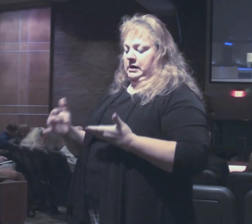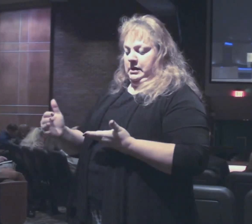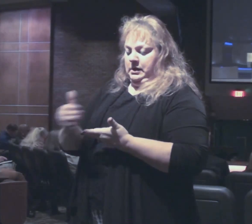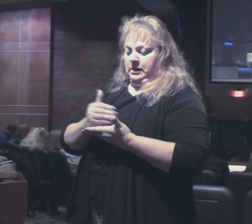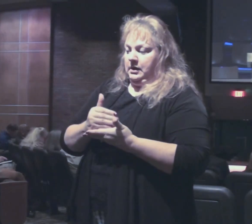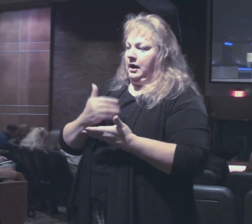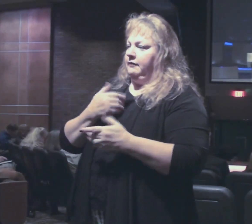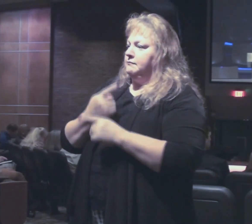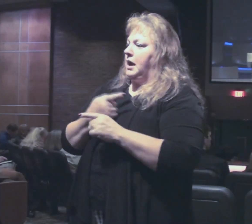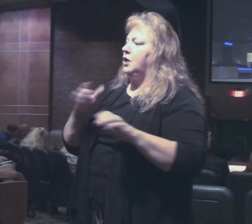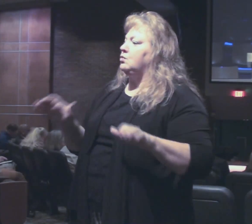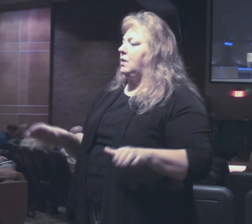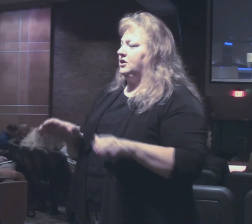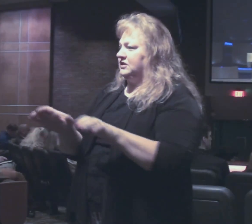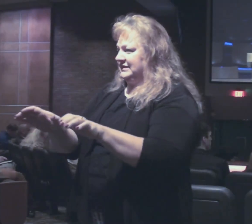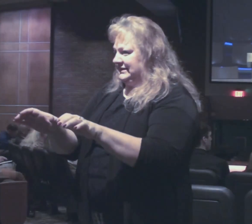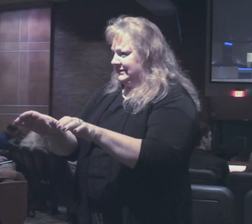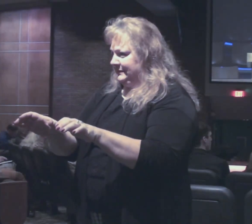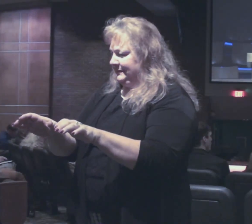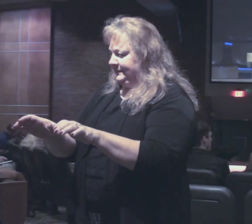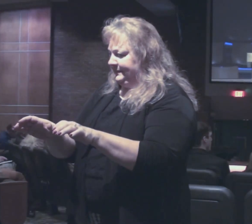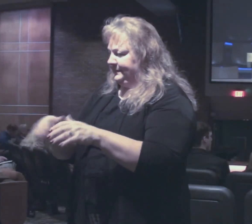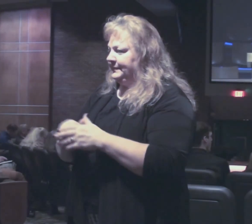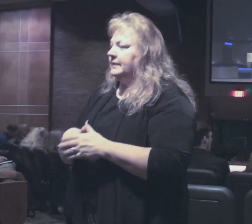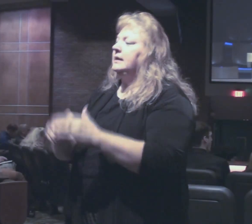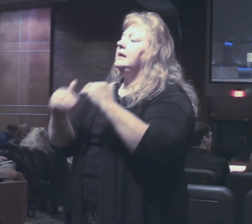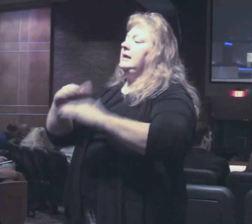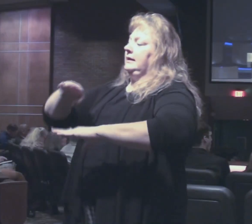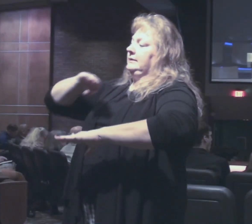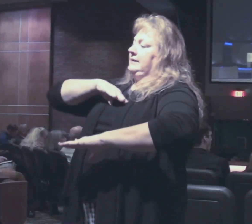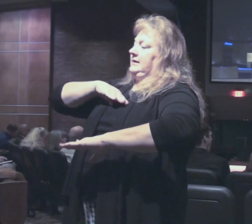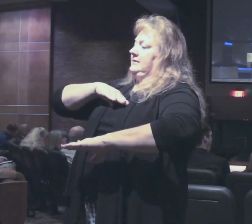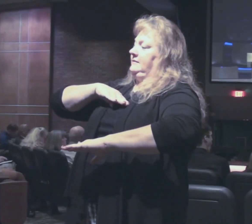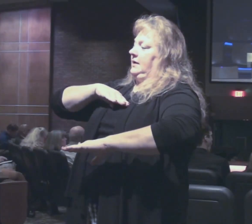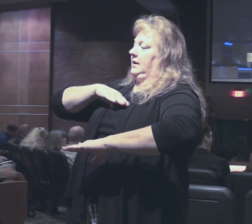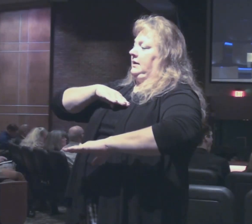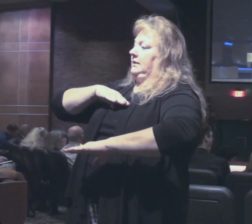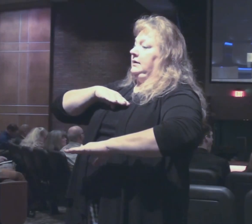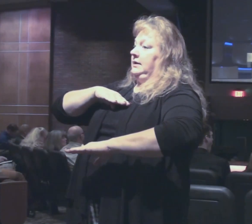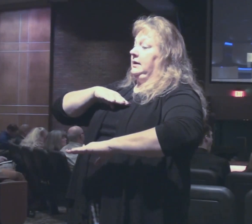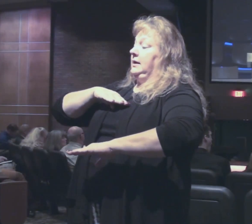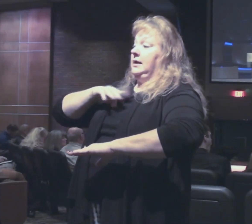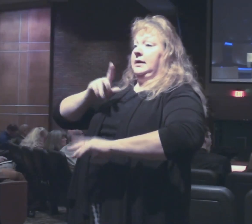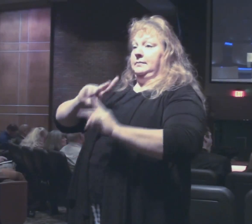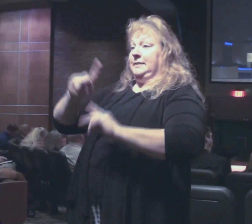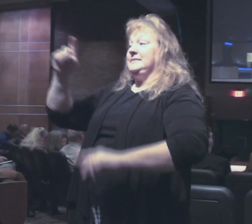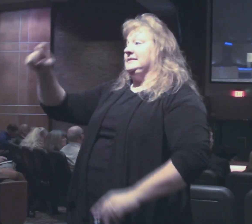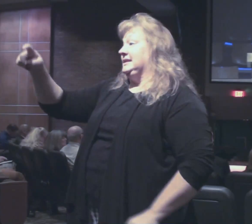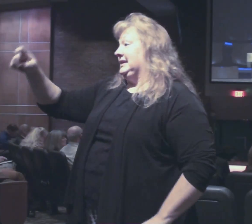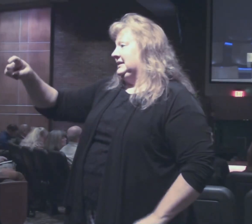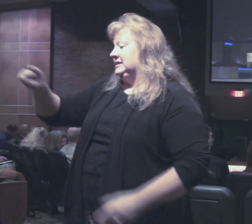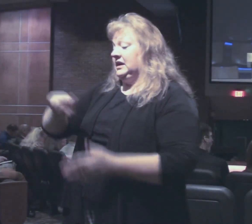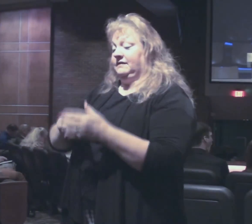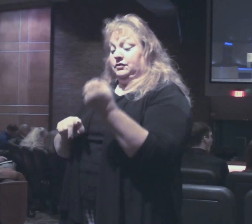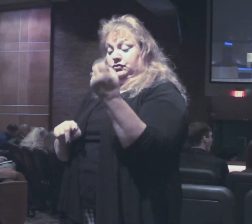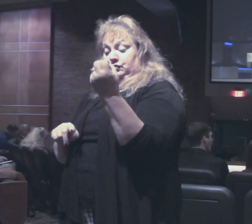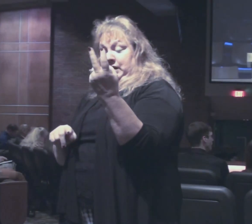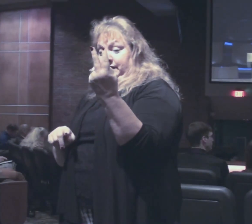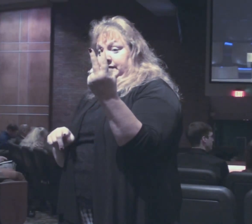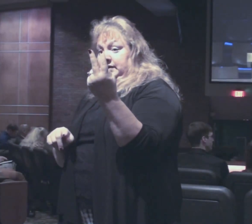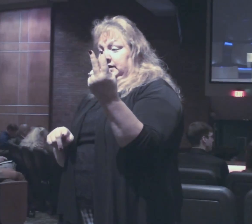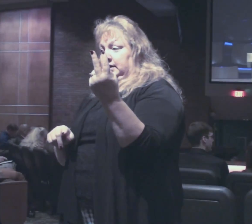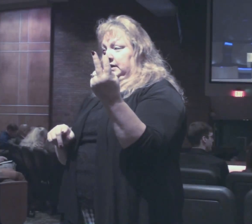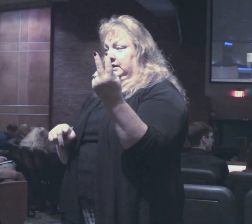of your righteousness it meets material needs in verse twelve you're supplying